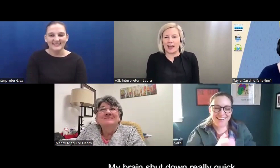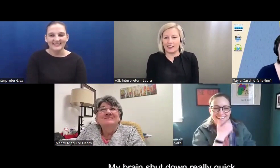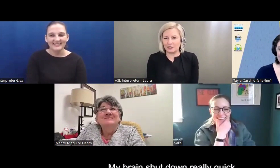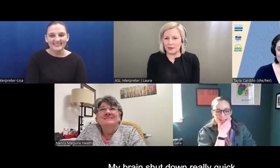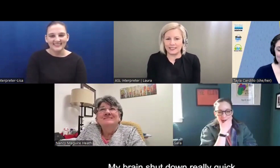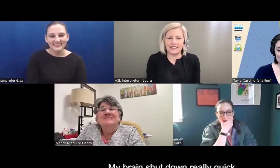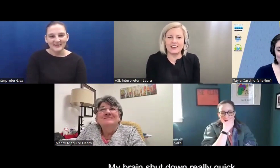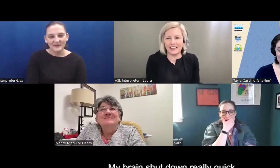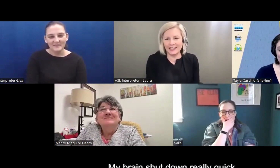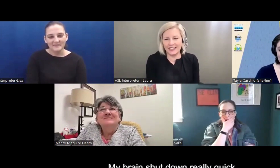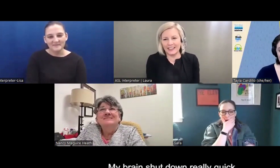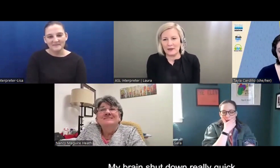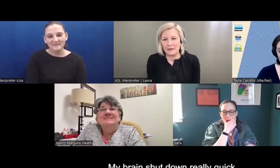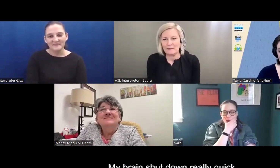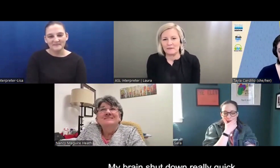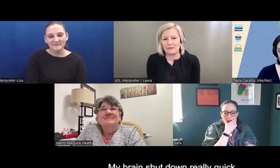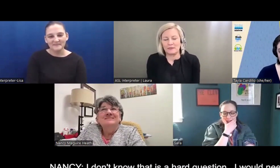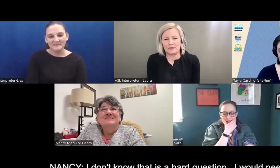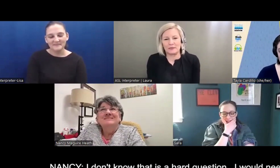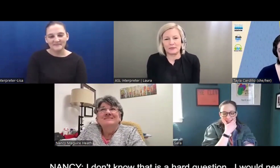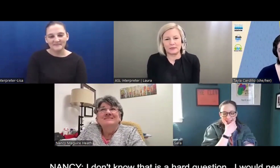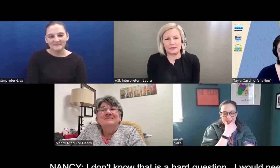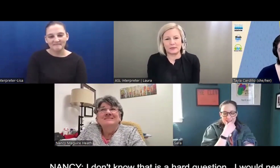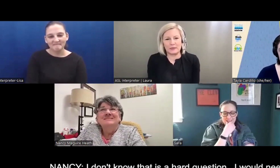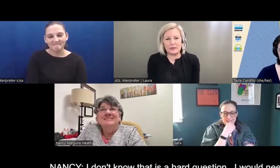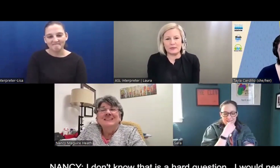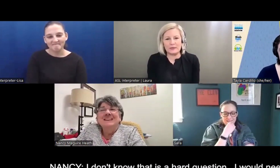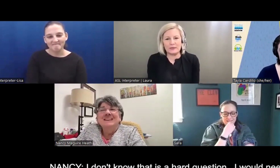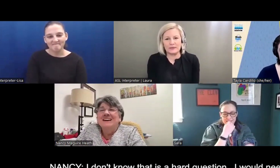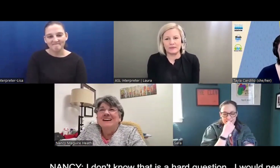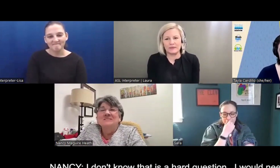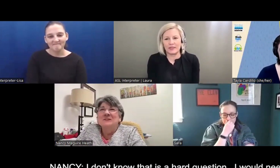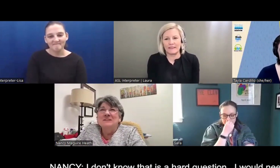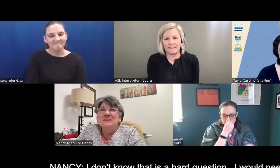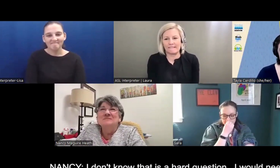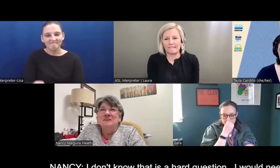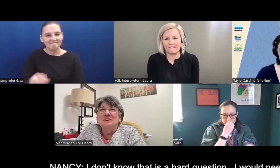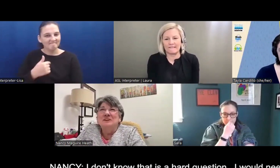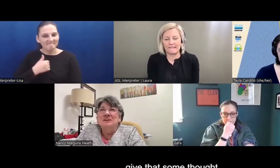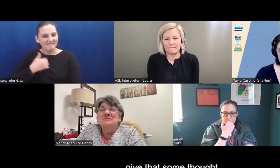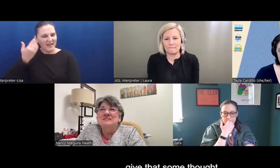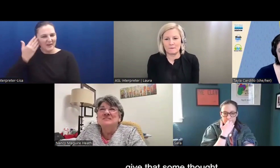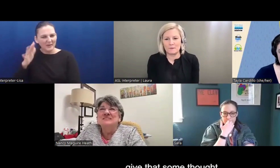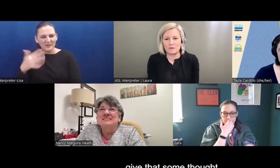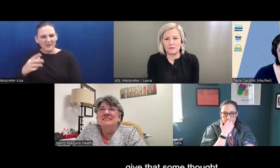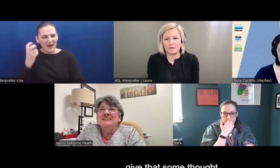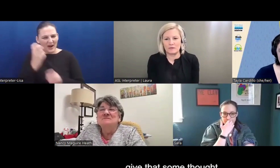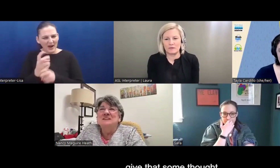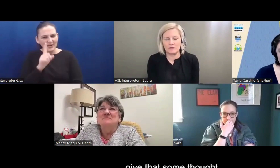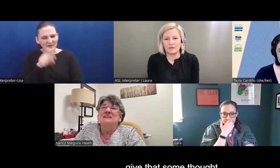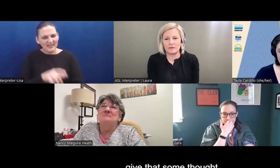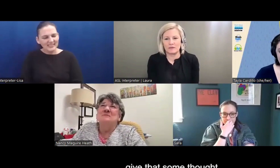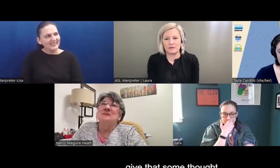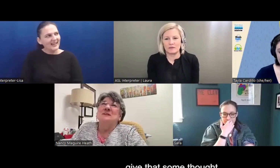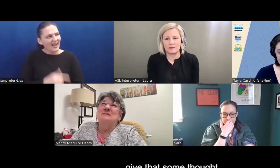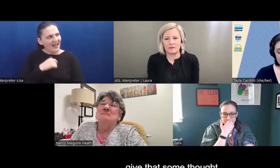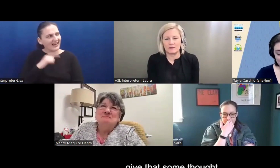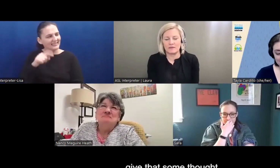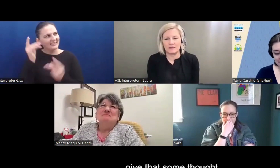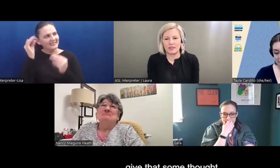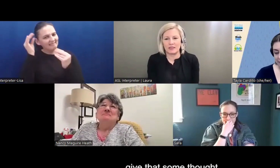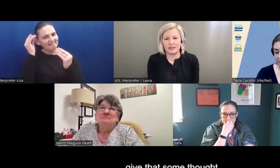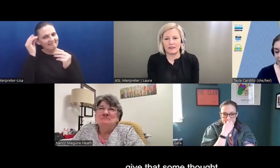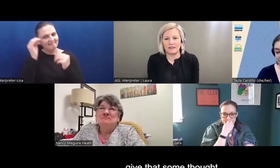just shut down real quick. So, yeah, I don't know. That's a very hard question. I'd have to give that some thought.